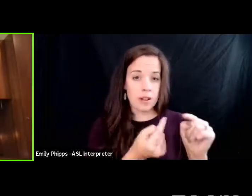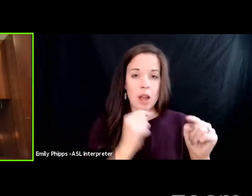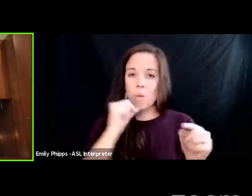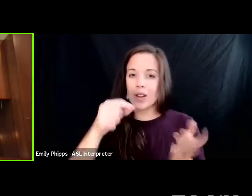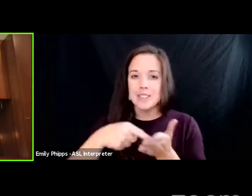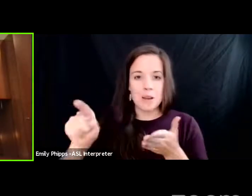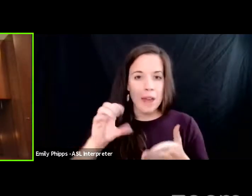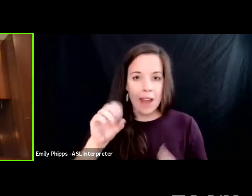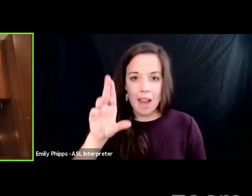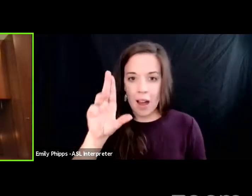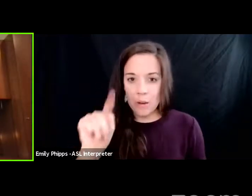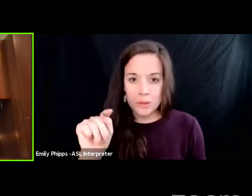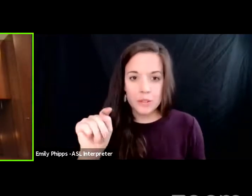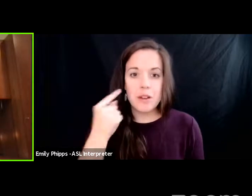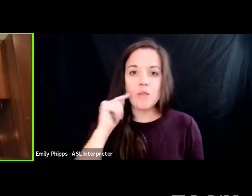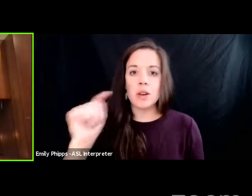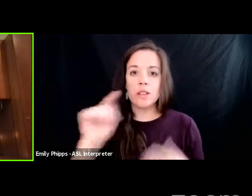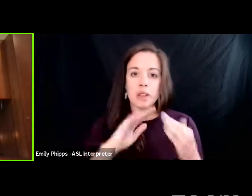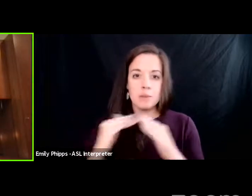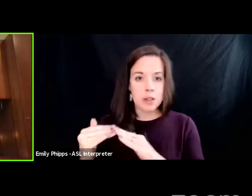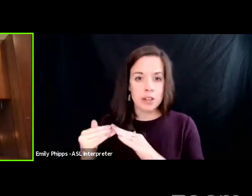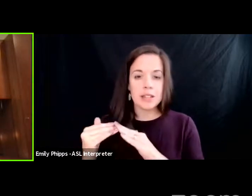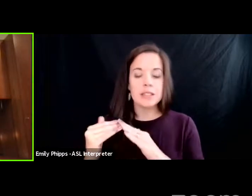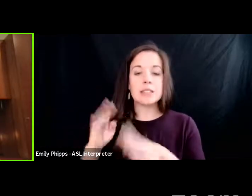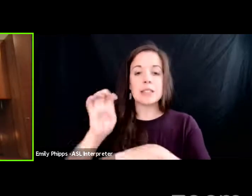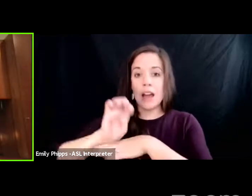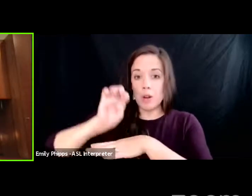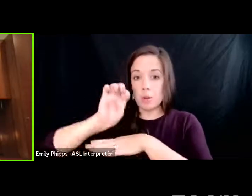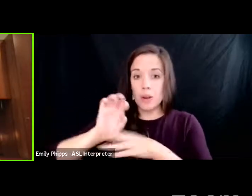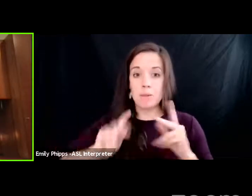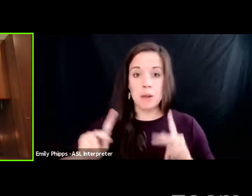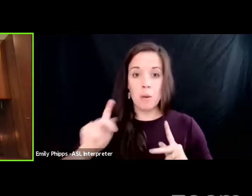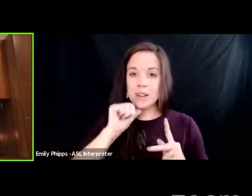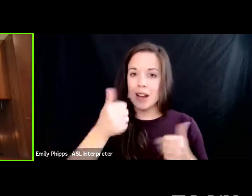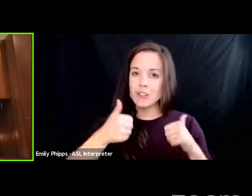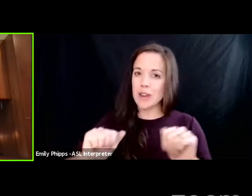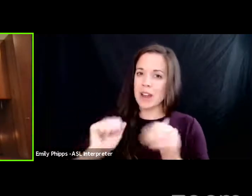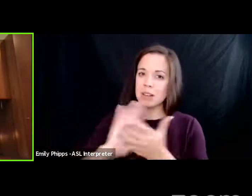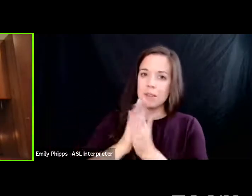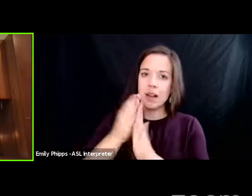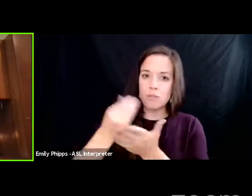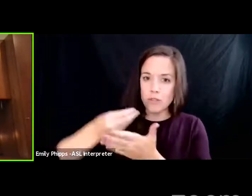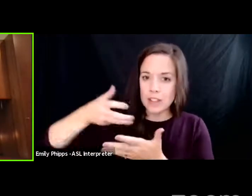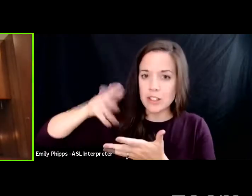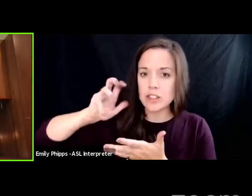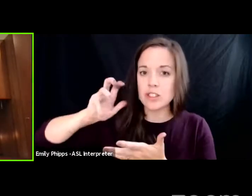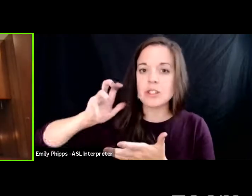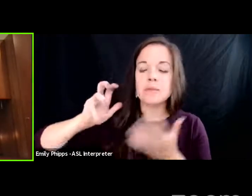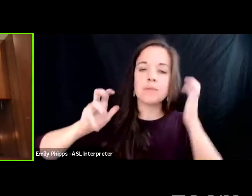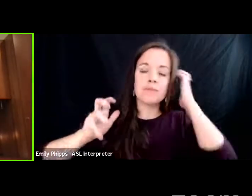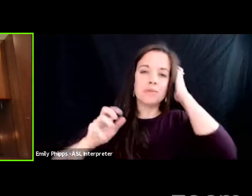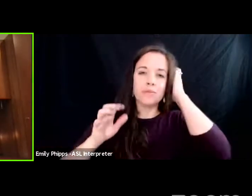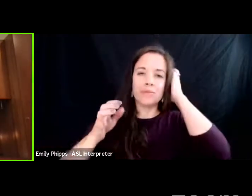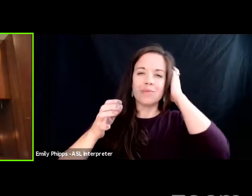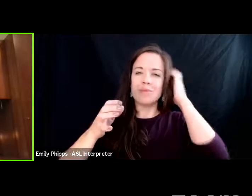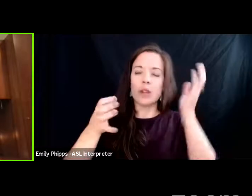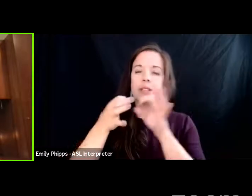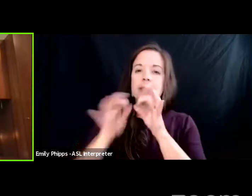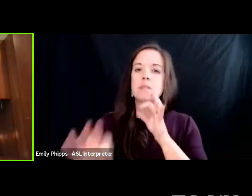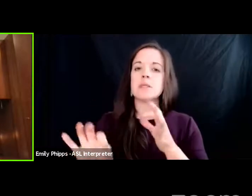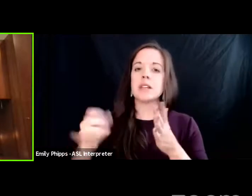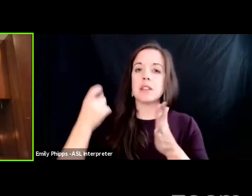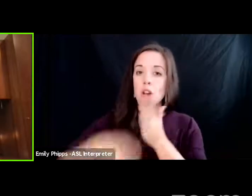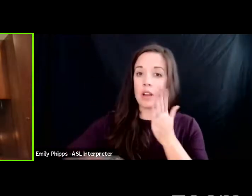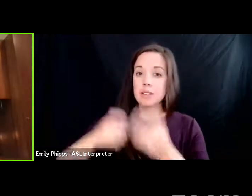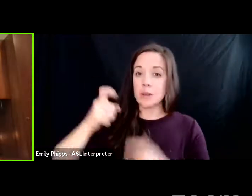to the communities the ecuadorian people were not trying to get rich from it it was simply the cost that was